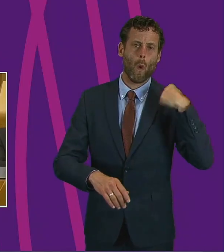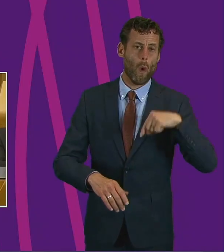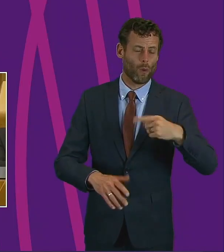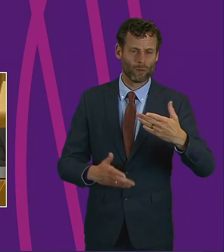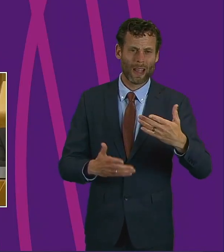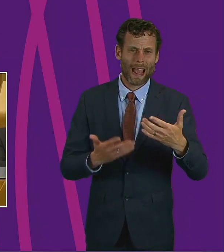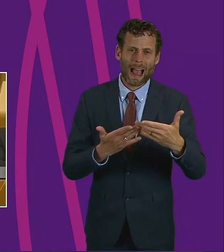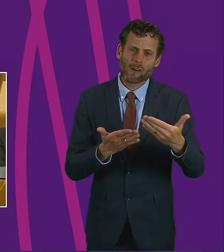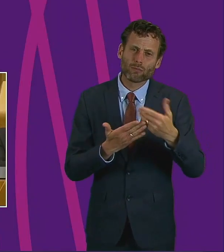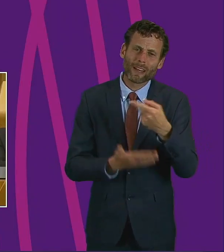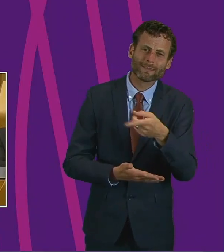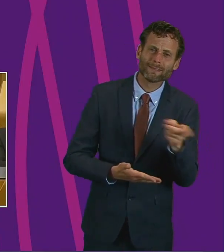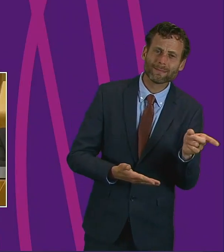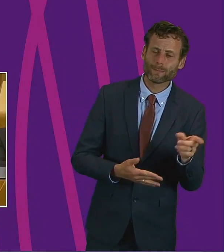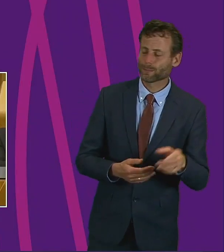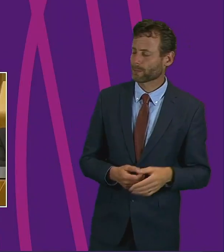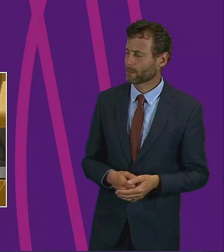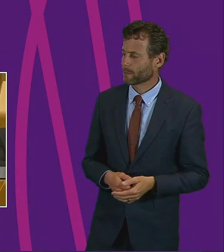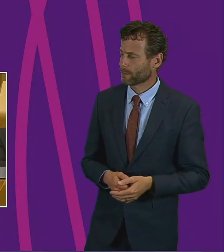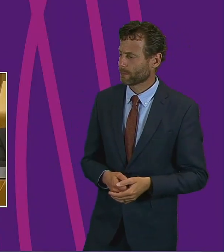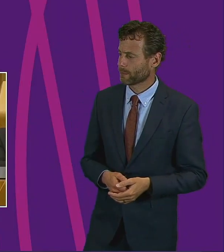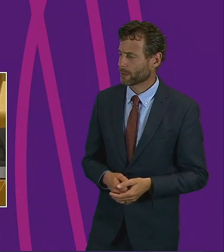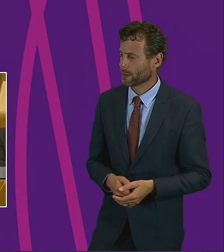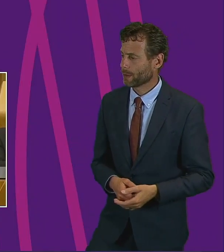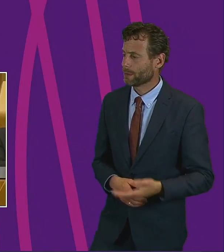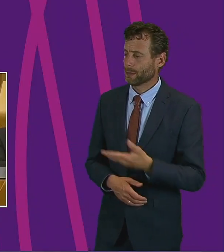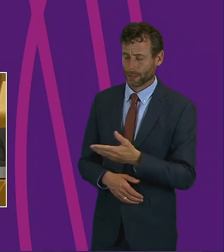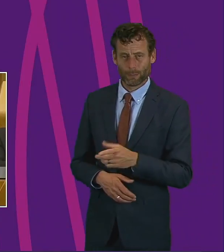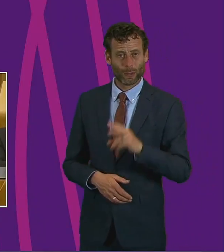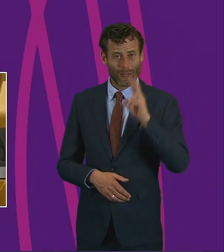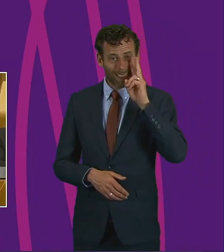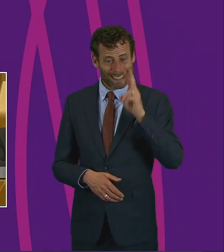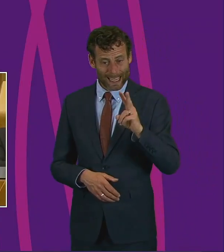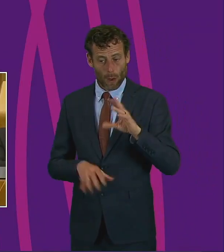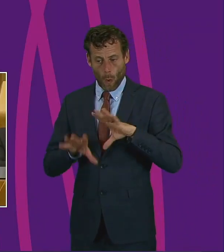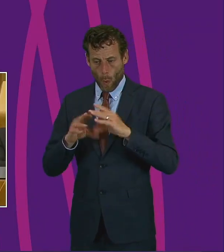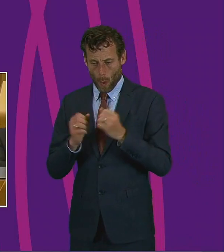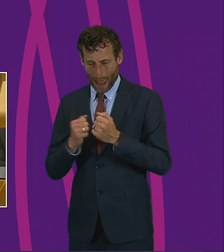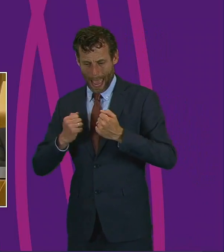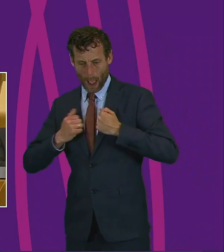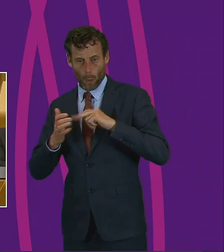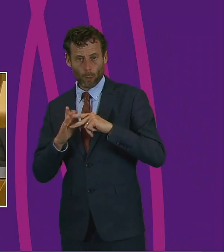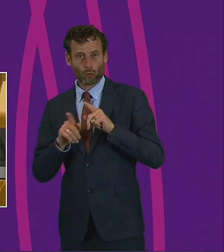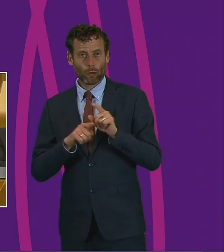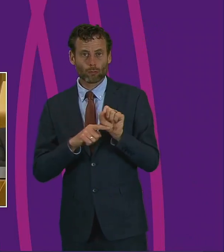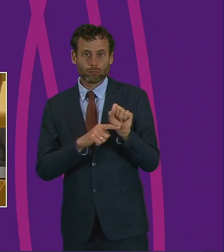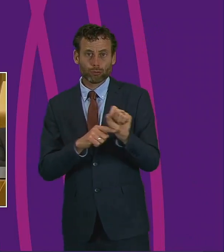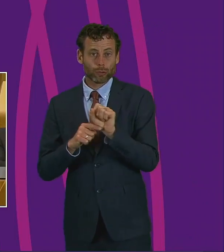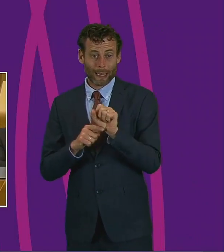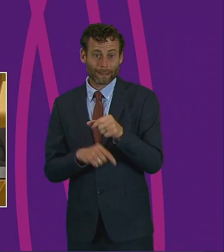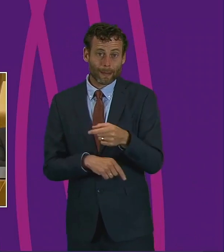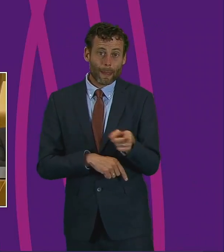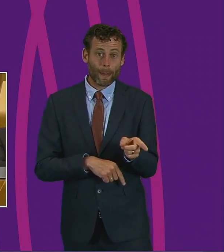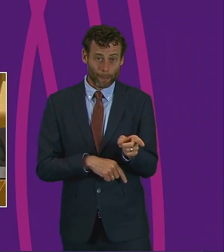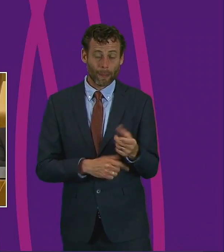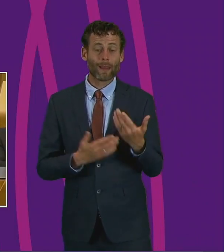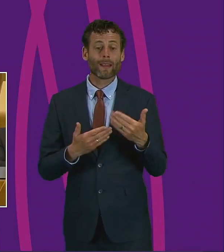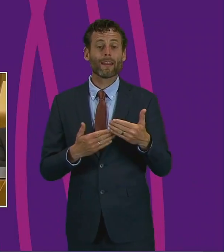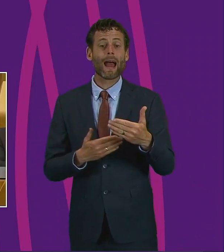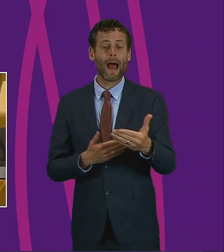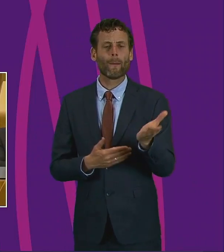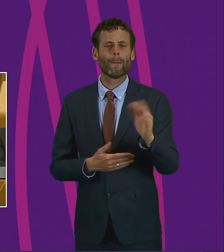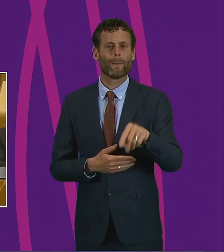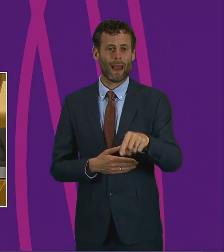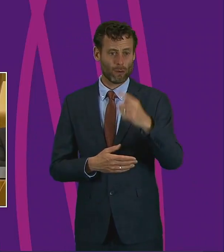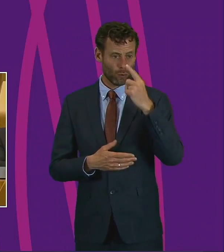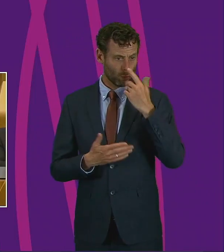-establishment of the Homelessness Task Force. But all that work could well be undone. So I return to the issues that I